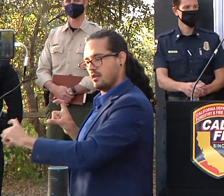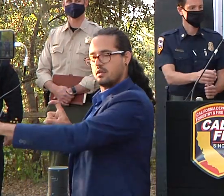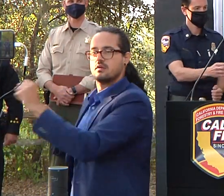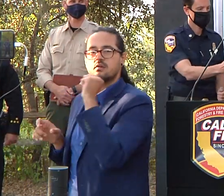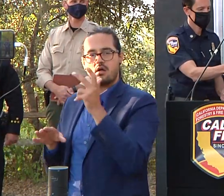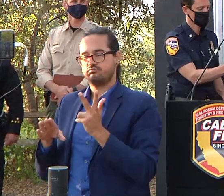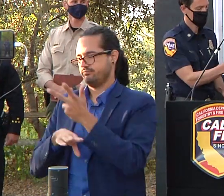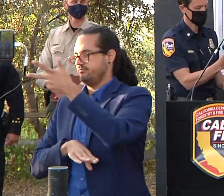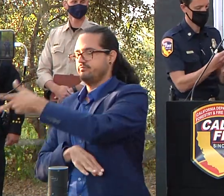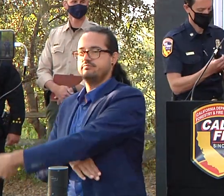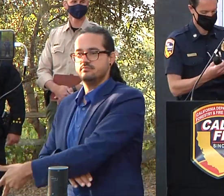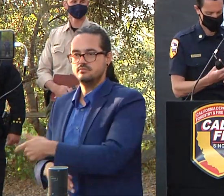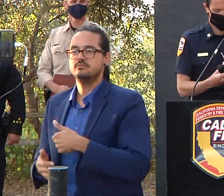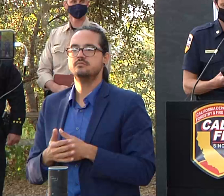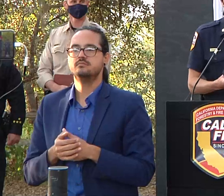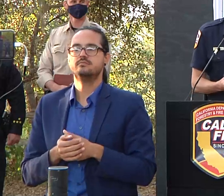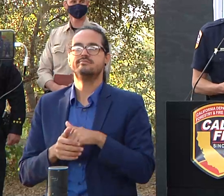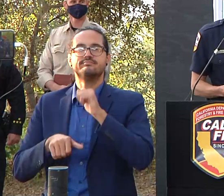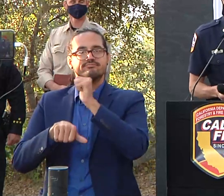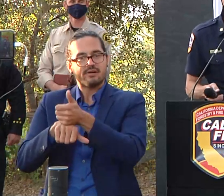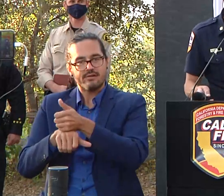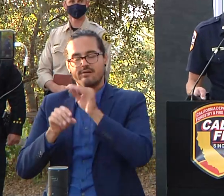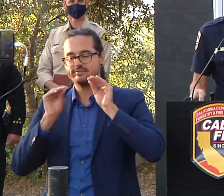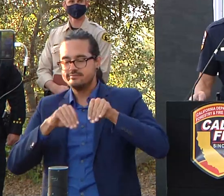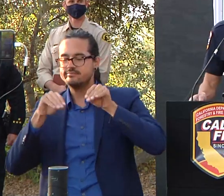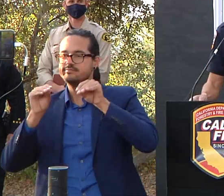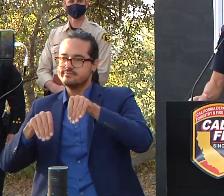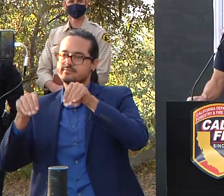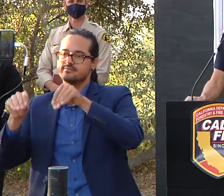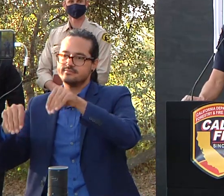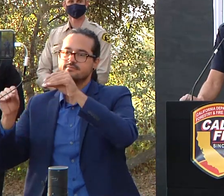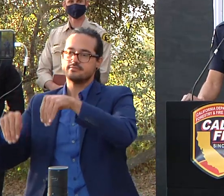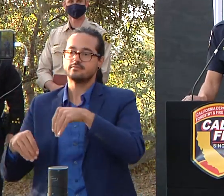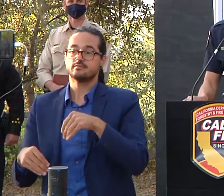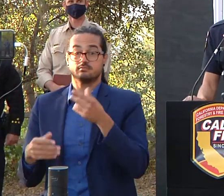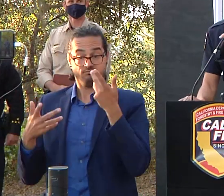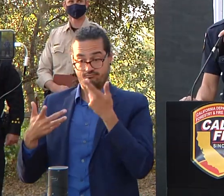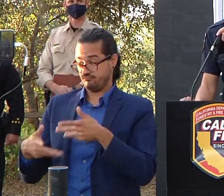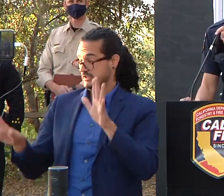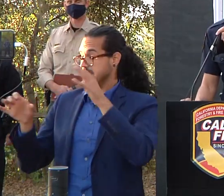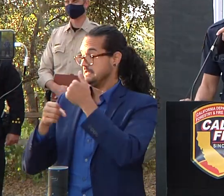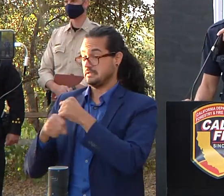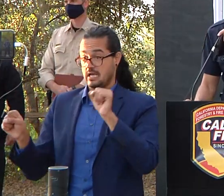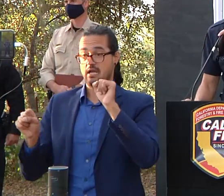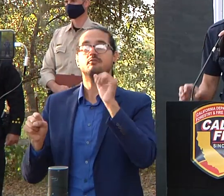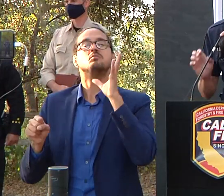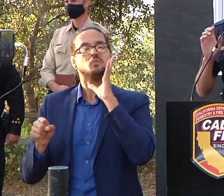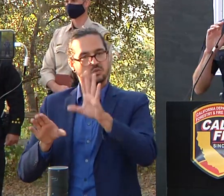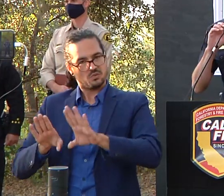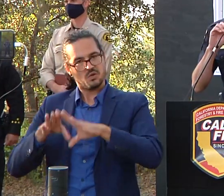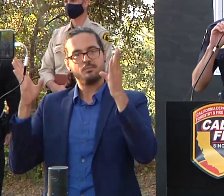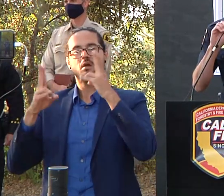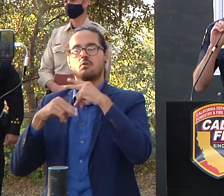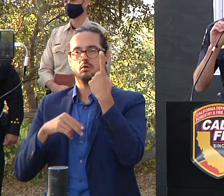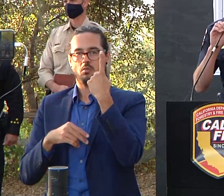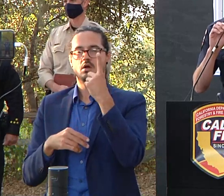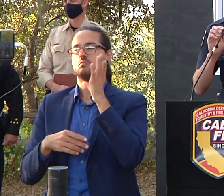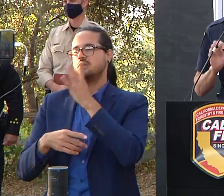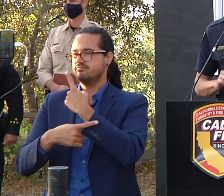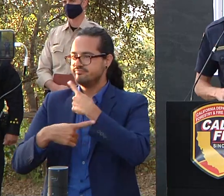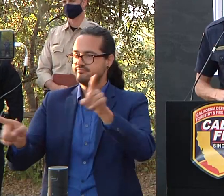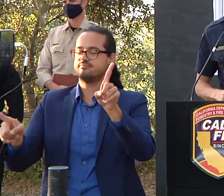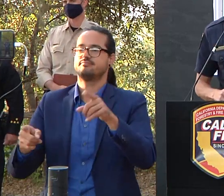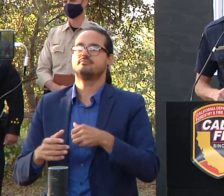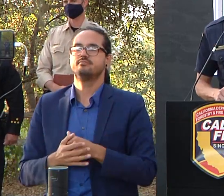and our final speaker this evening representing the cal fire san